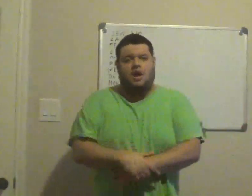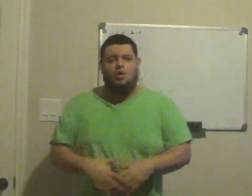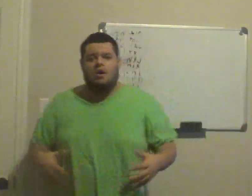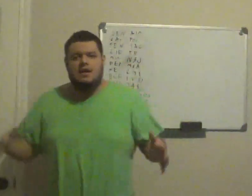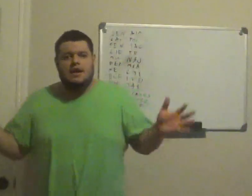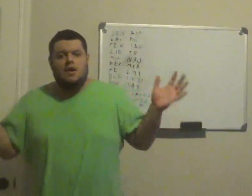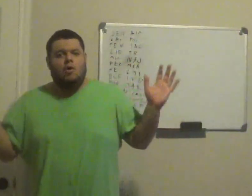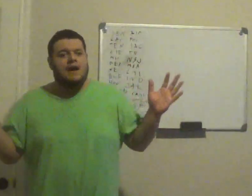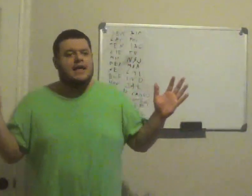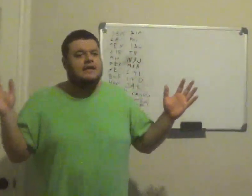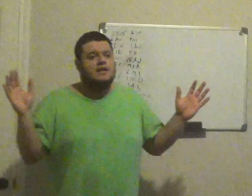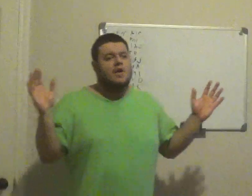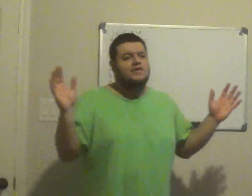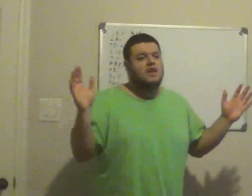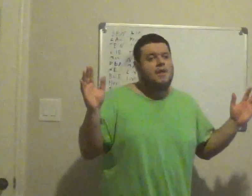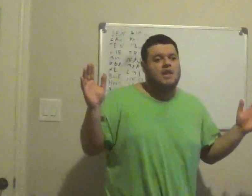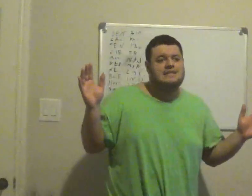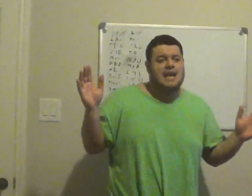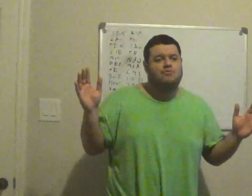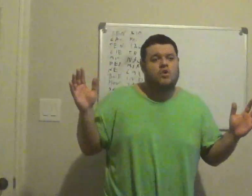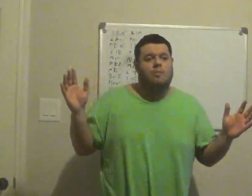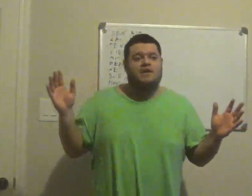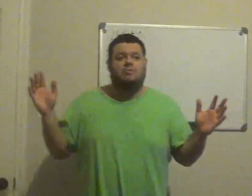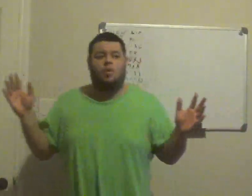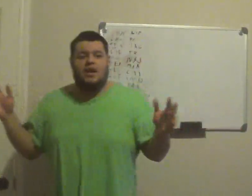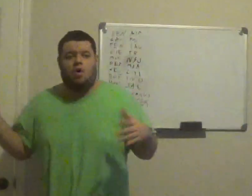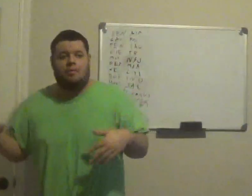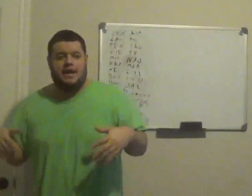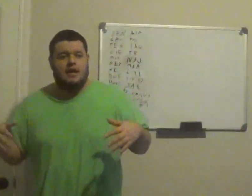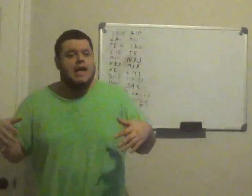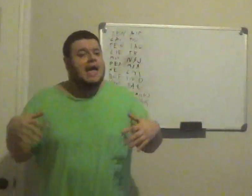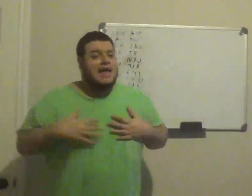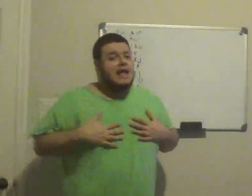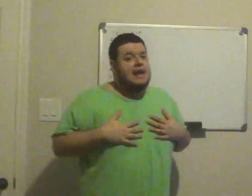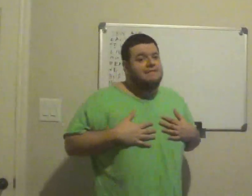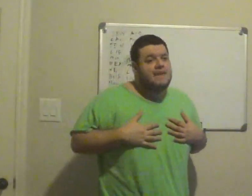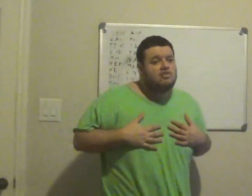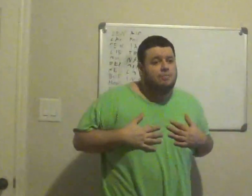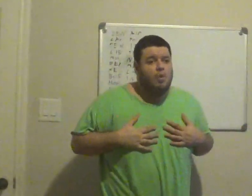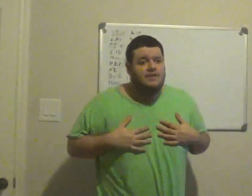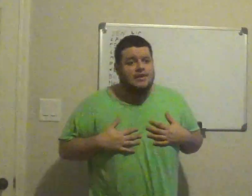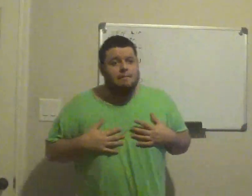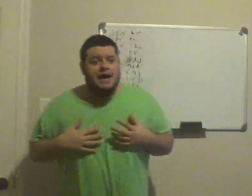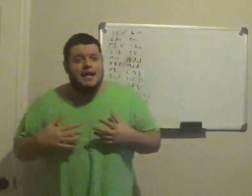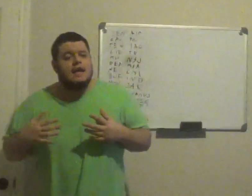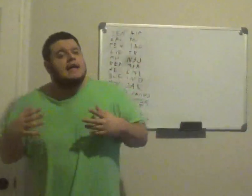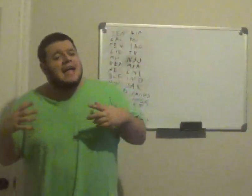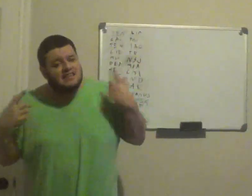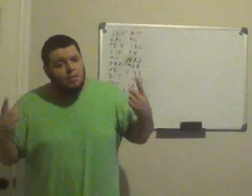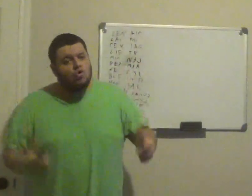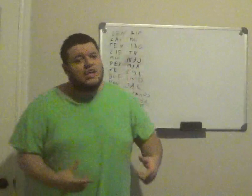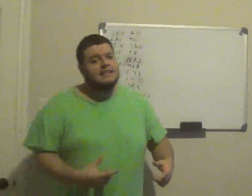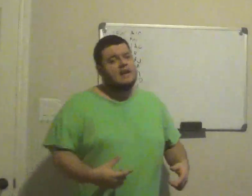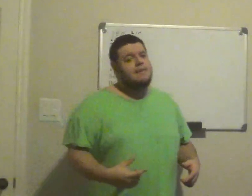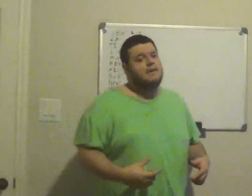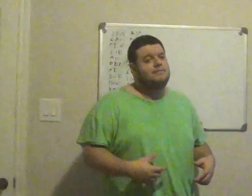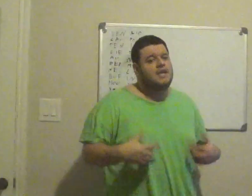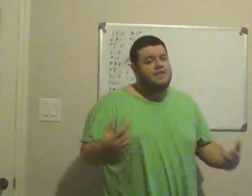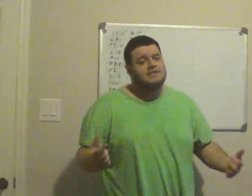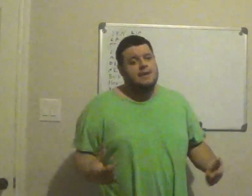know, there's going to be a lot of times, where nobody is supporting nobody, and if they're supporting somebody, it's most likely going to be the other team,